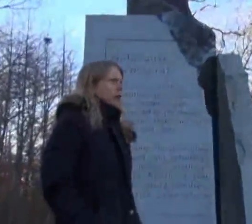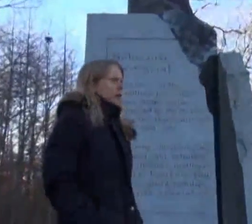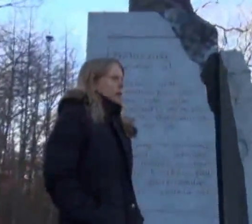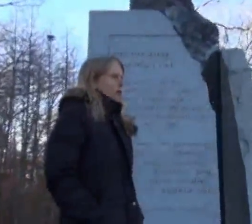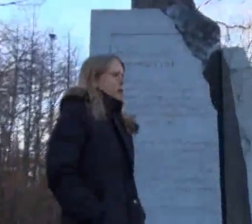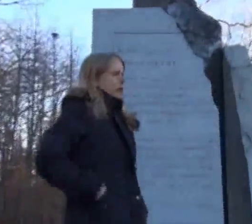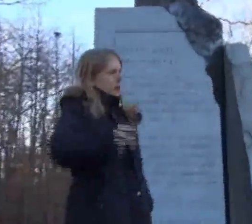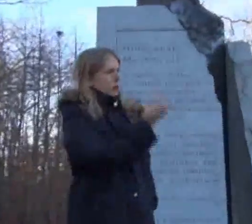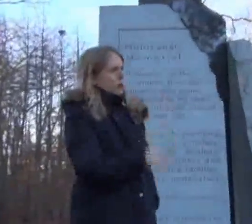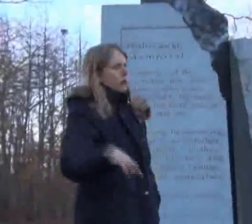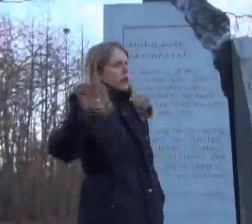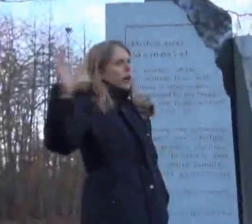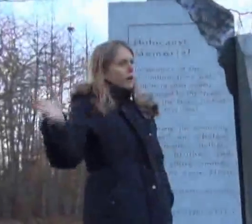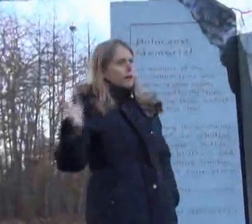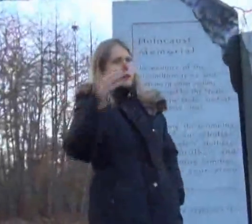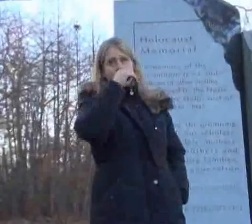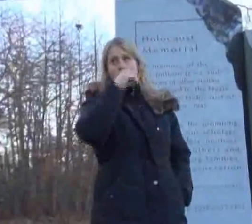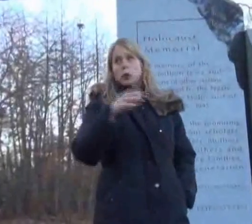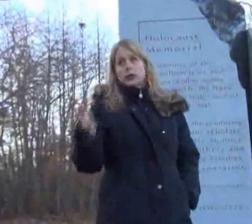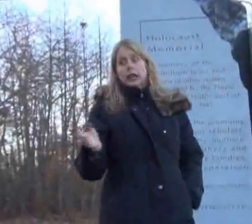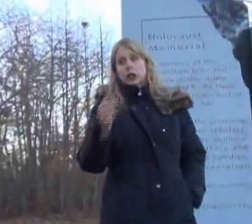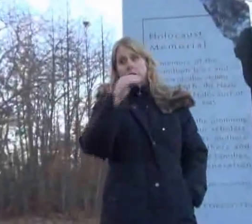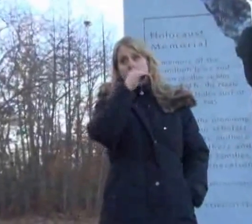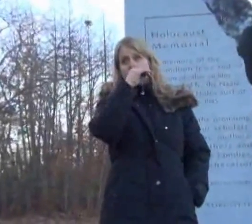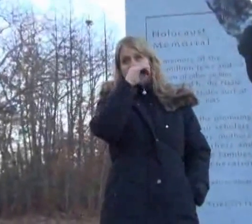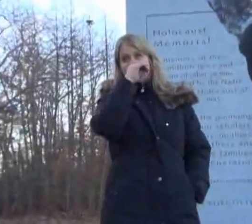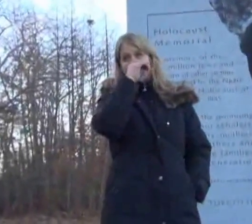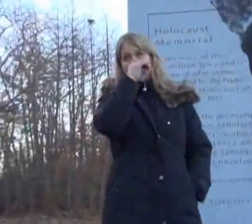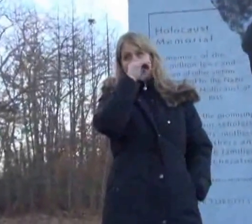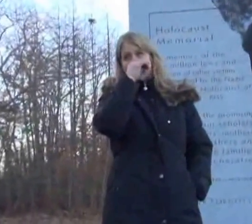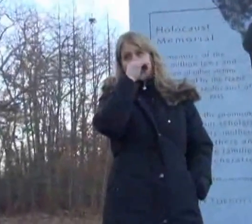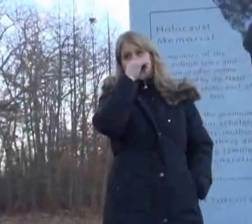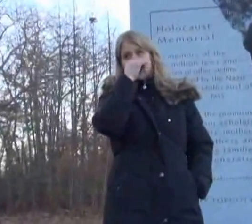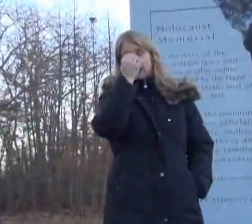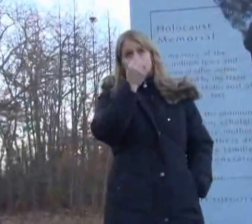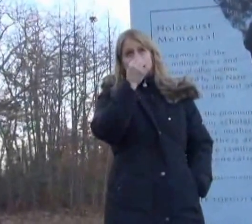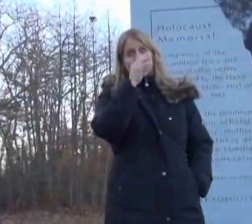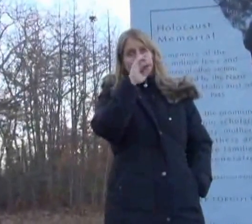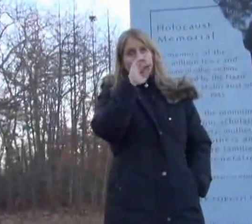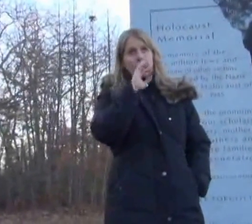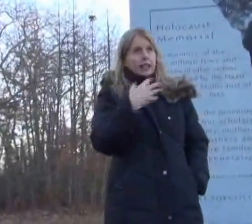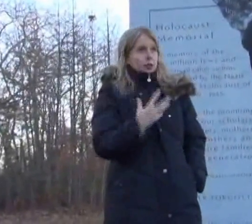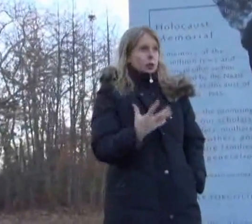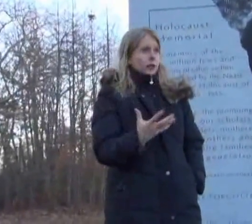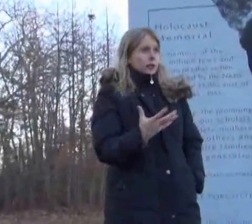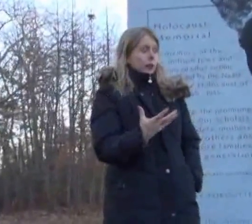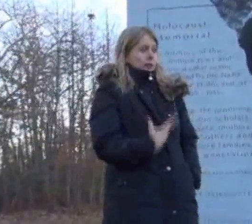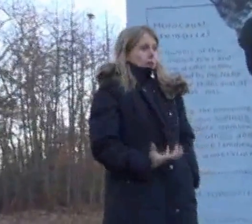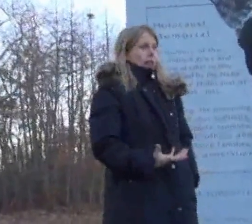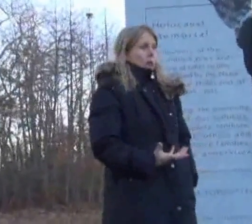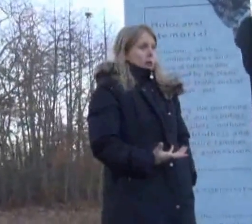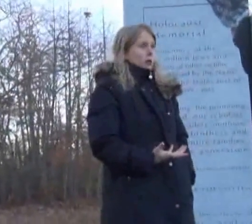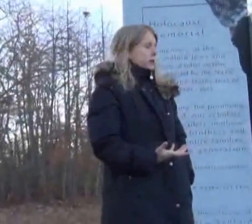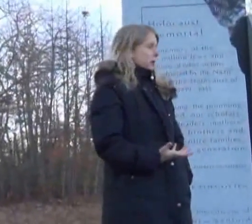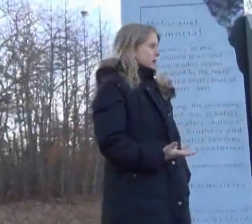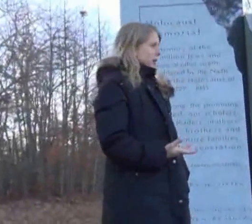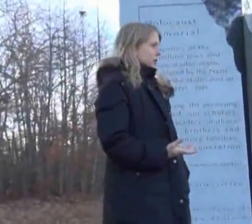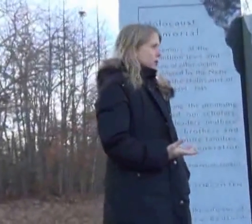we had to go through the hunt, who was actually going to make the memorial. And I sort of expected that I was always going to make the